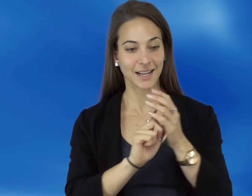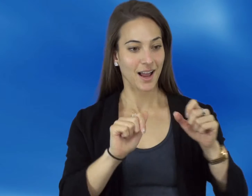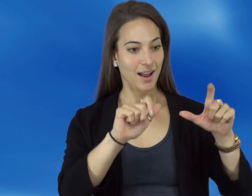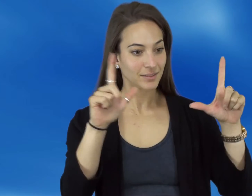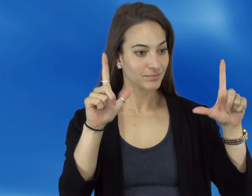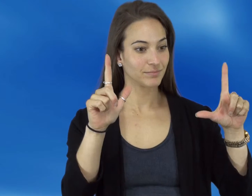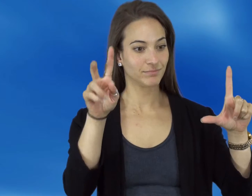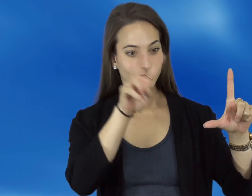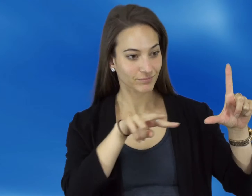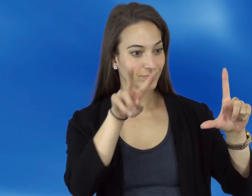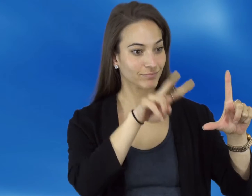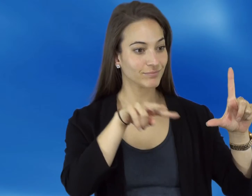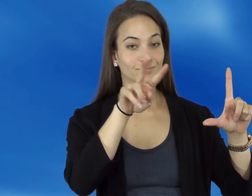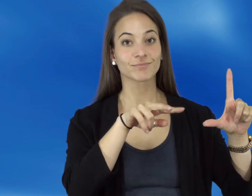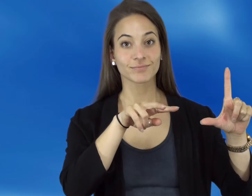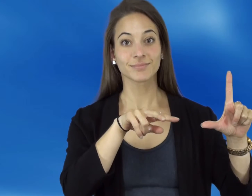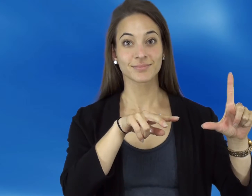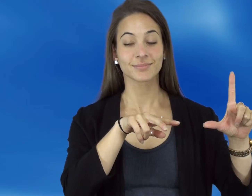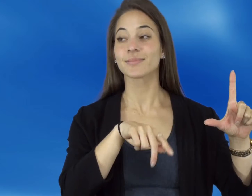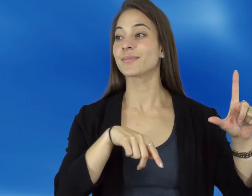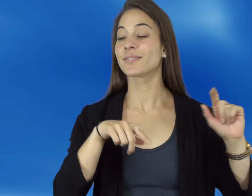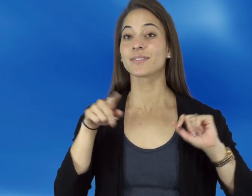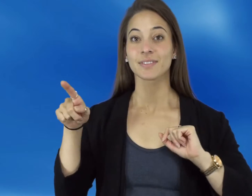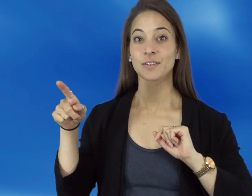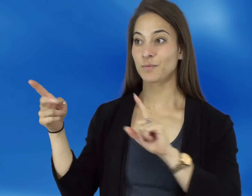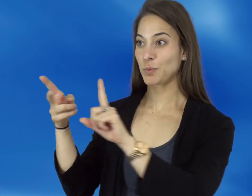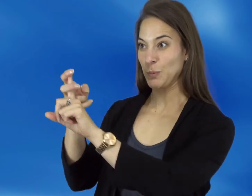And once they were created, I went on to the deaf community and recruited participants.